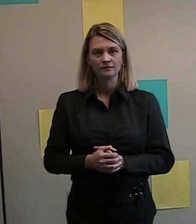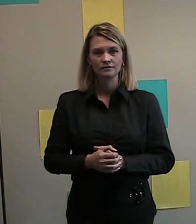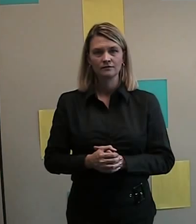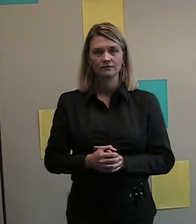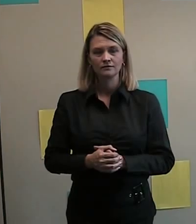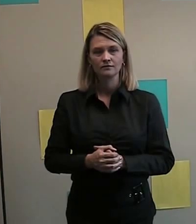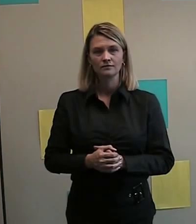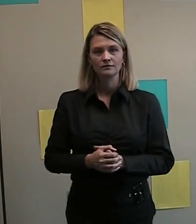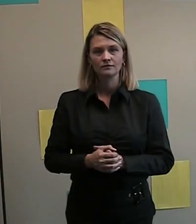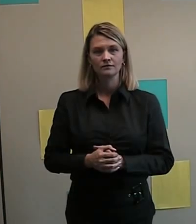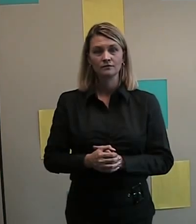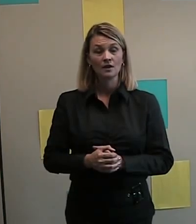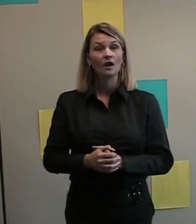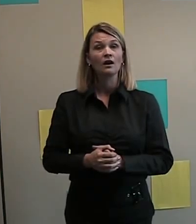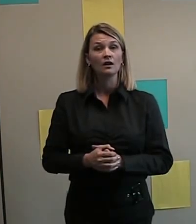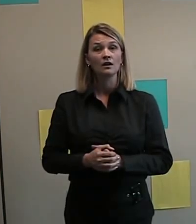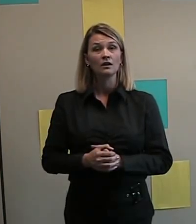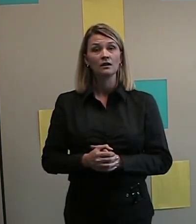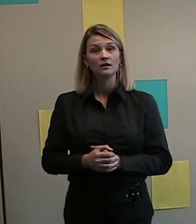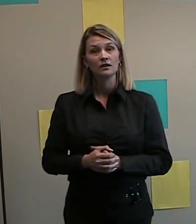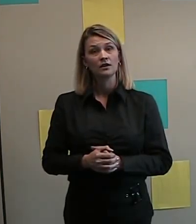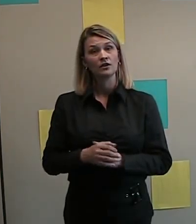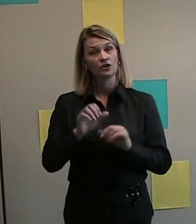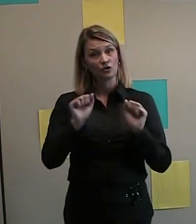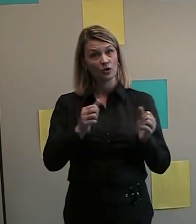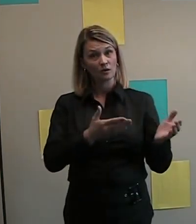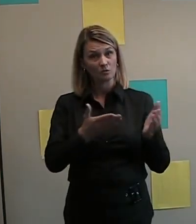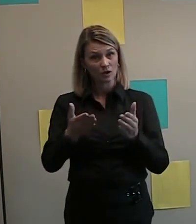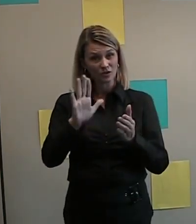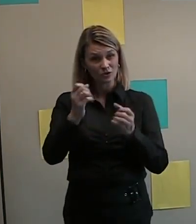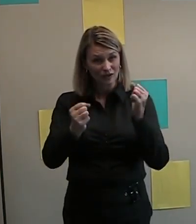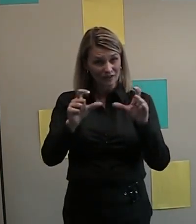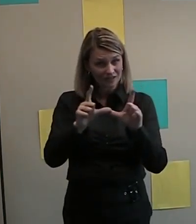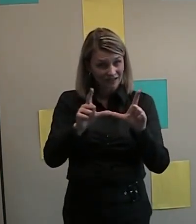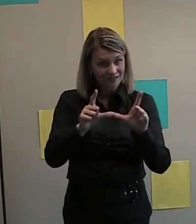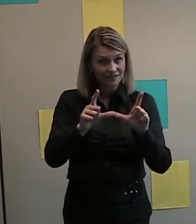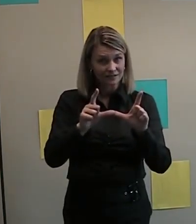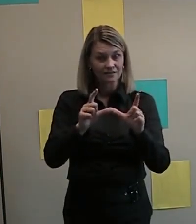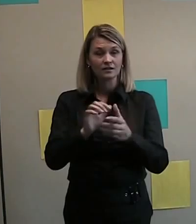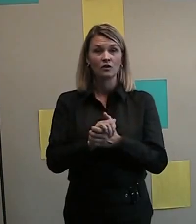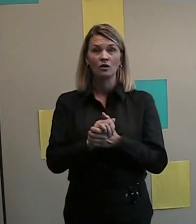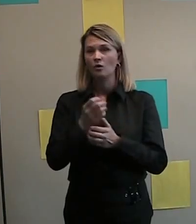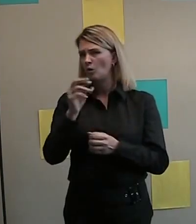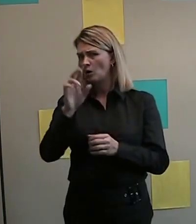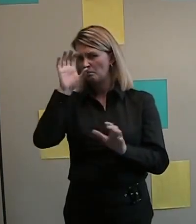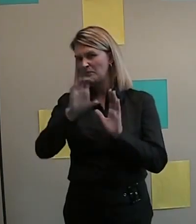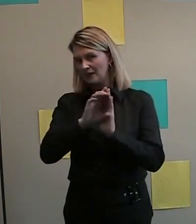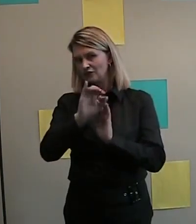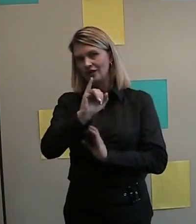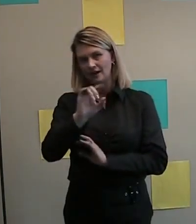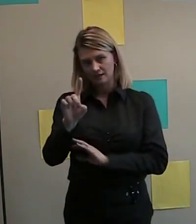Also bring your driver's license or other photo ID,